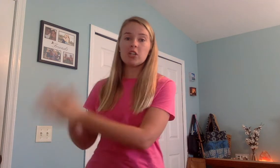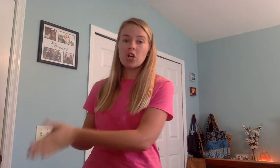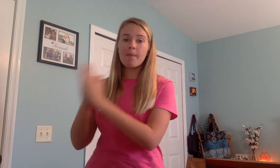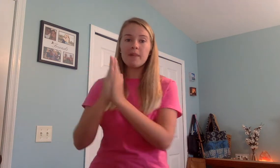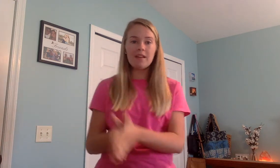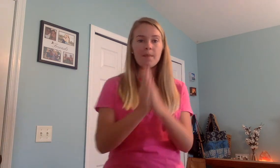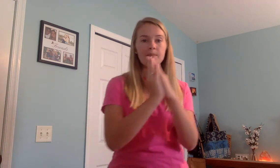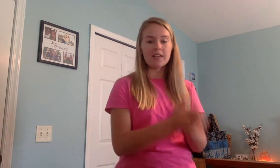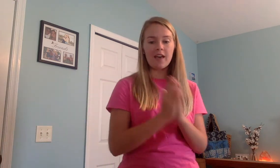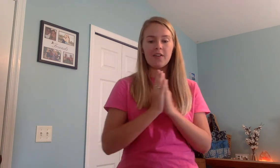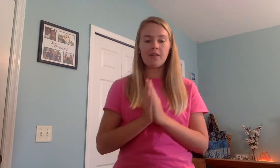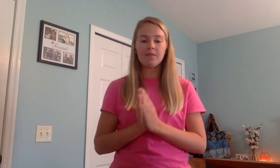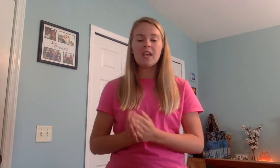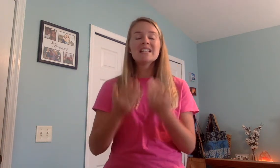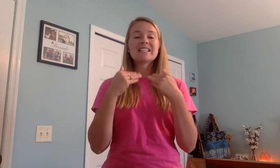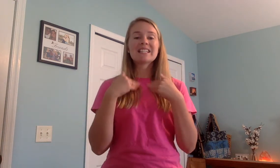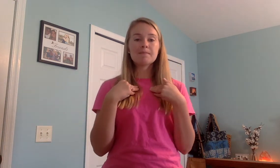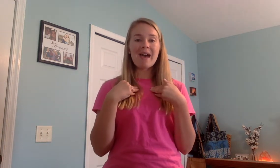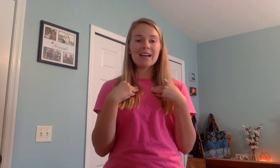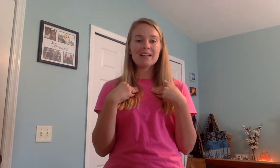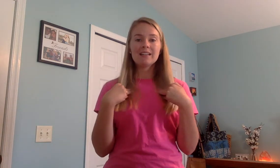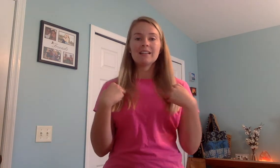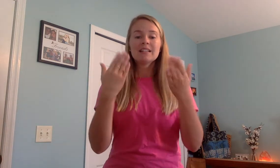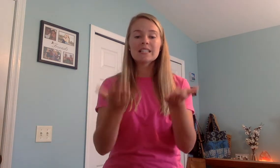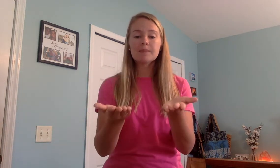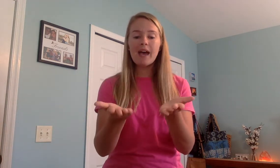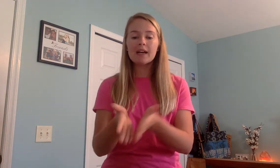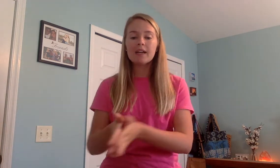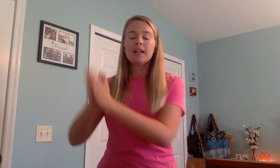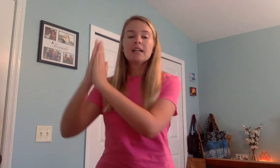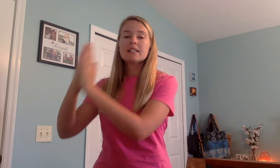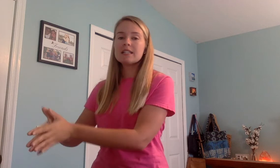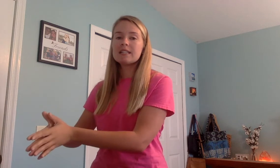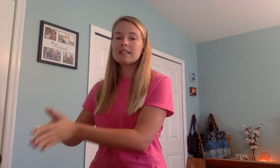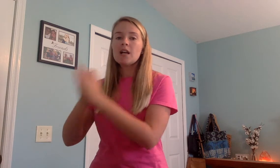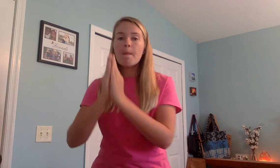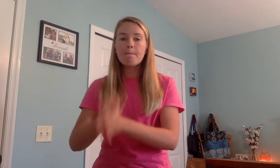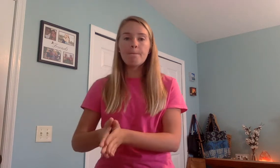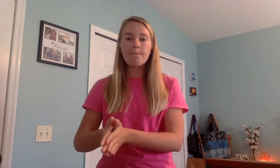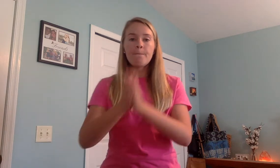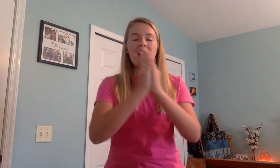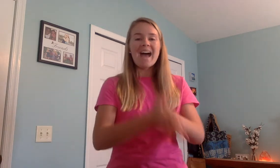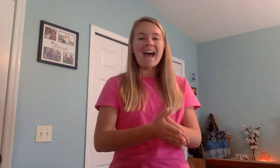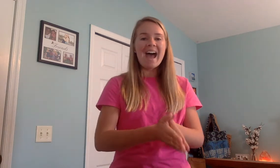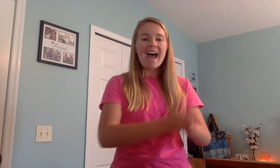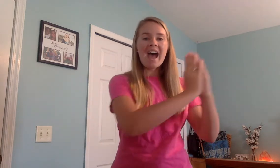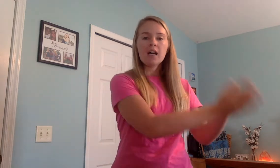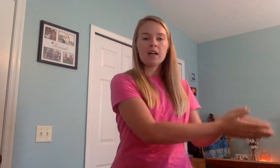to chop it up together. Smack. Smack. S-M-A-K.